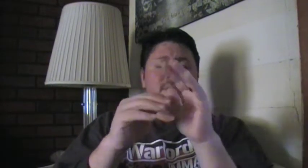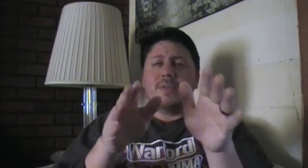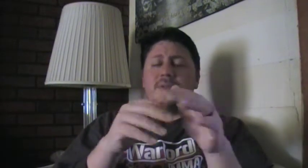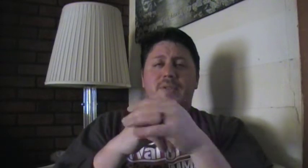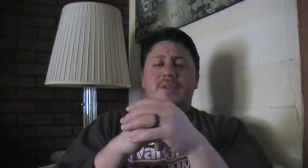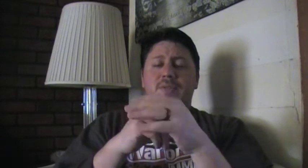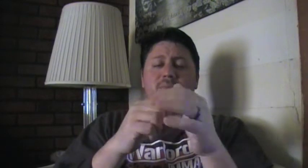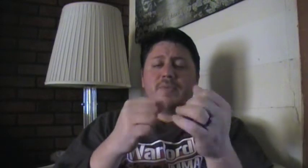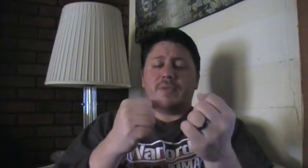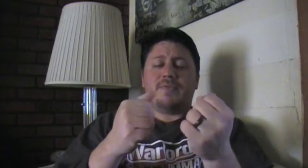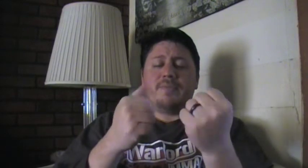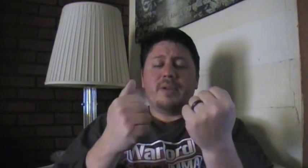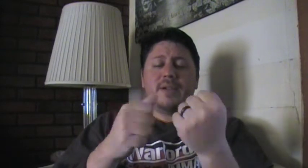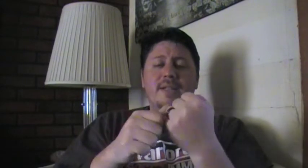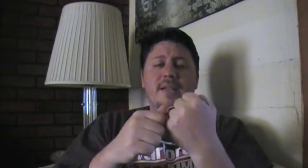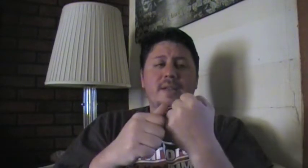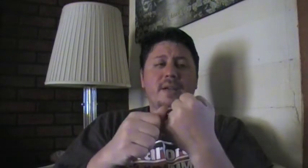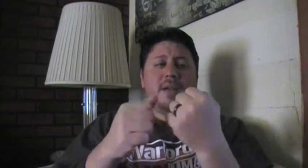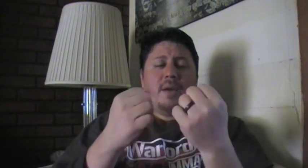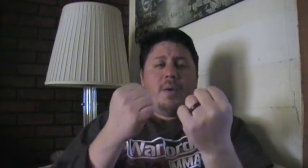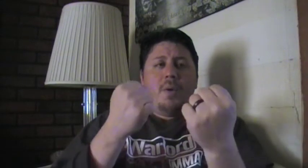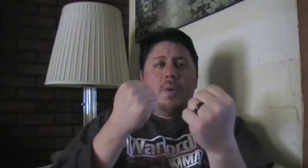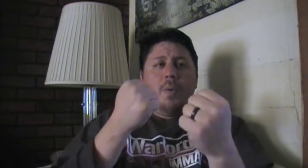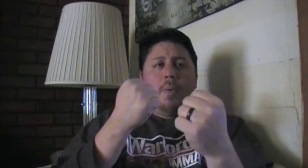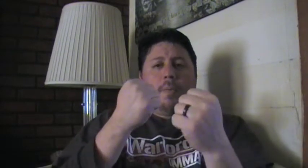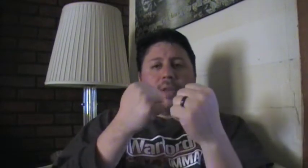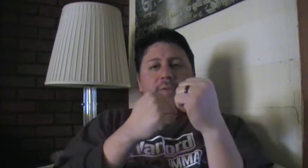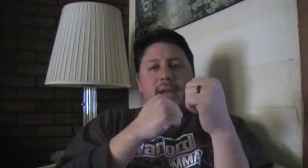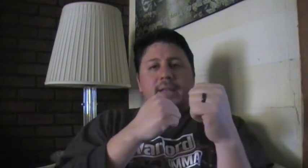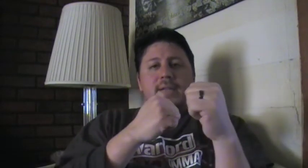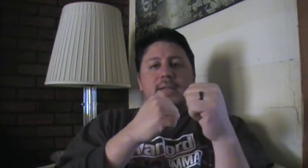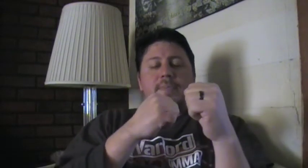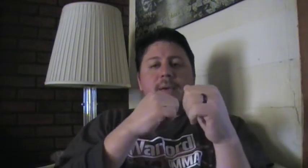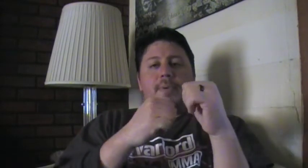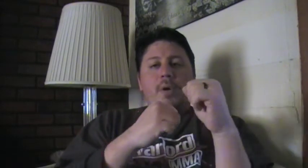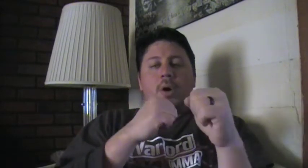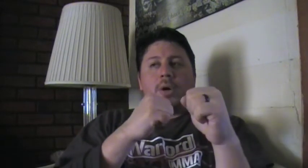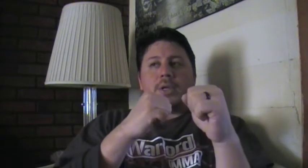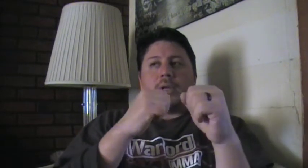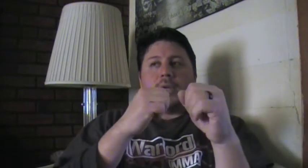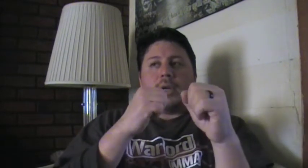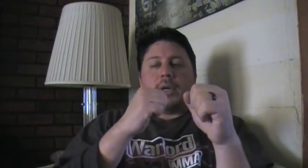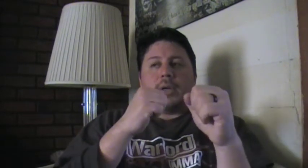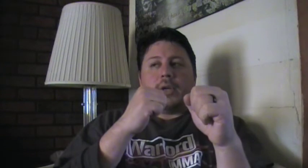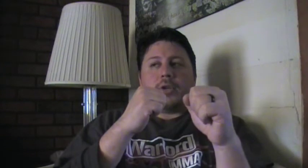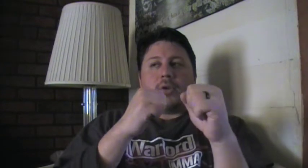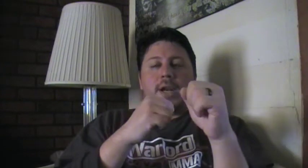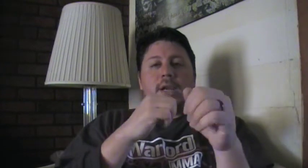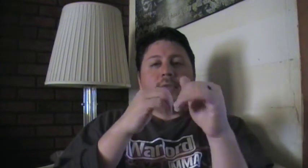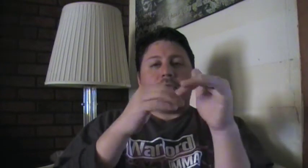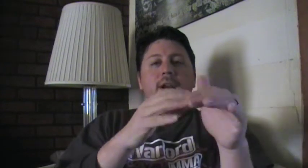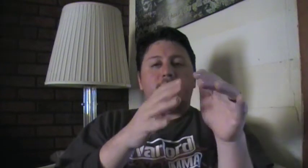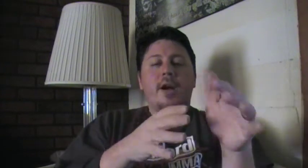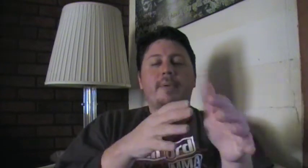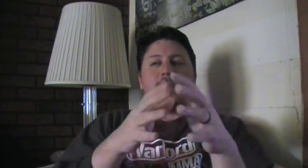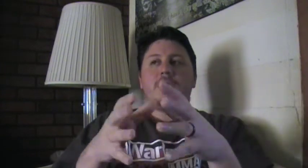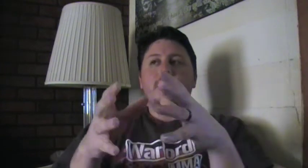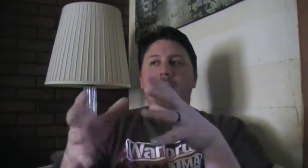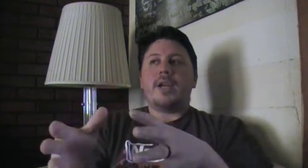too. It was pretty fantastic. But the fact is, is people aren't training. If you're training for competition and training